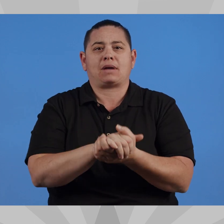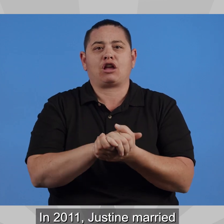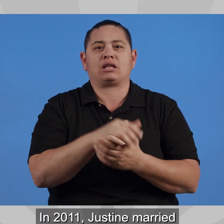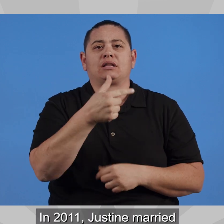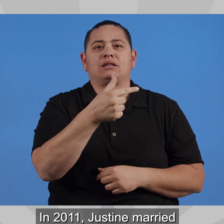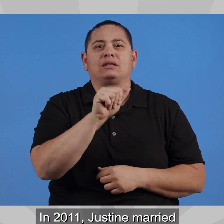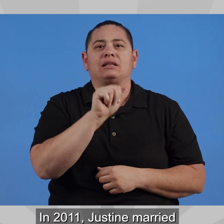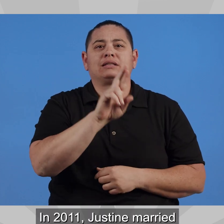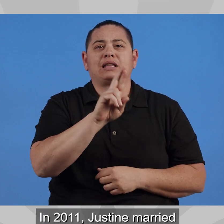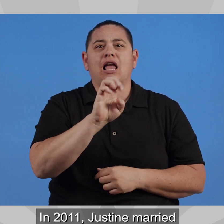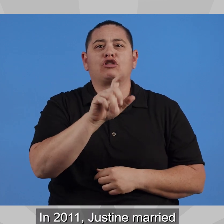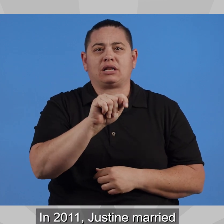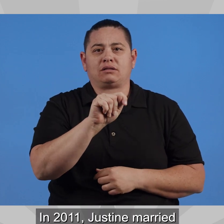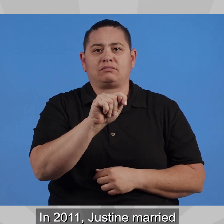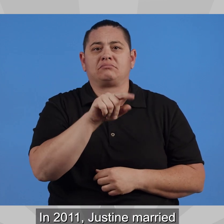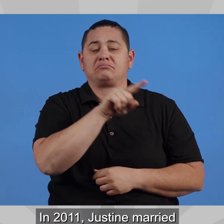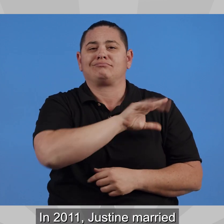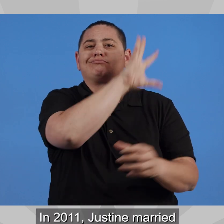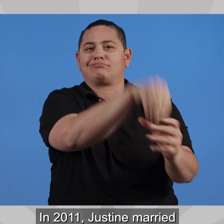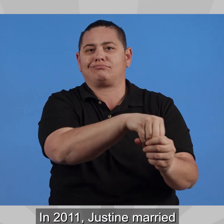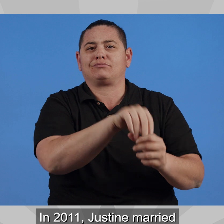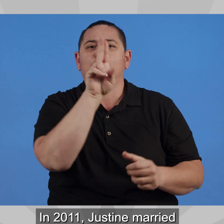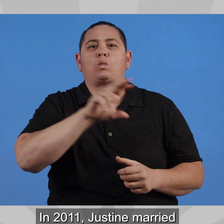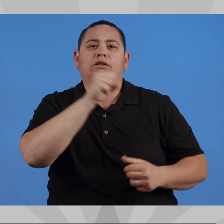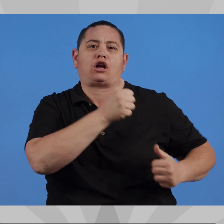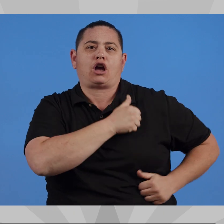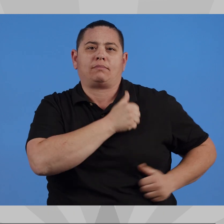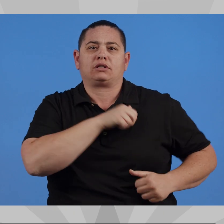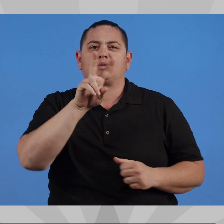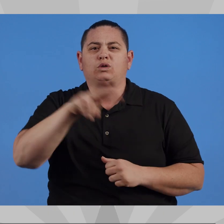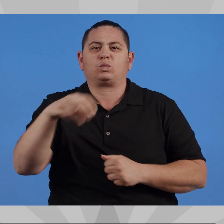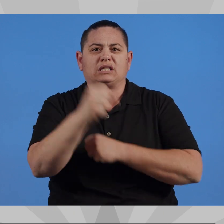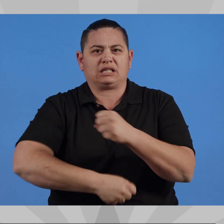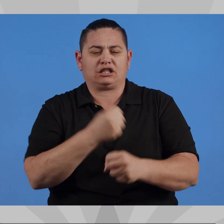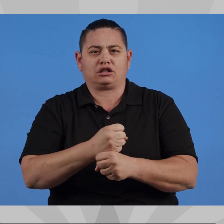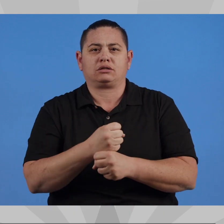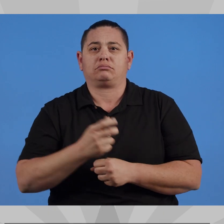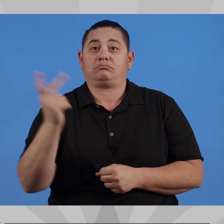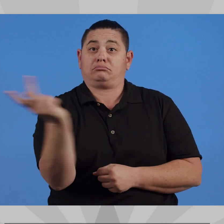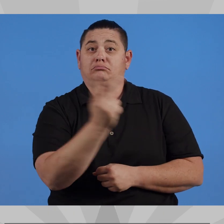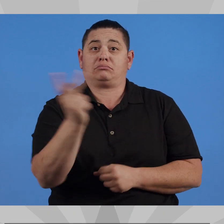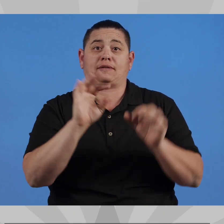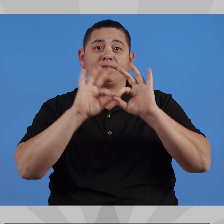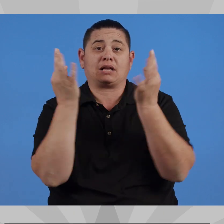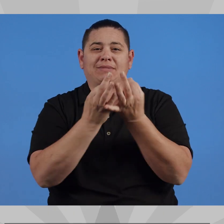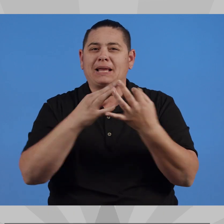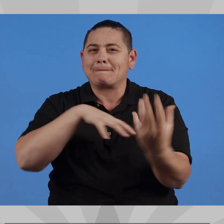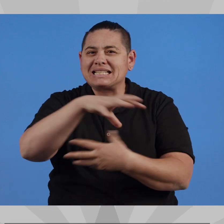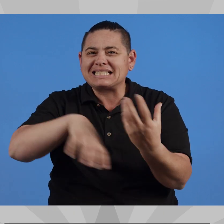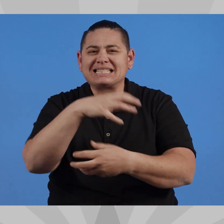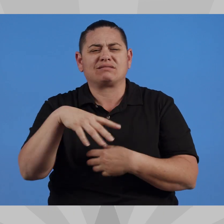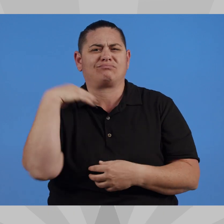In 2011, Justine married her husband, Garrett, a retired major with 22 years in the United States Armed